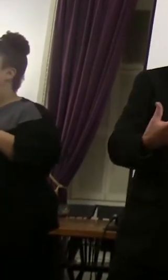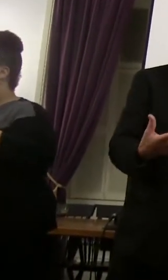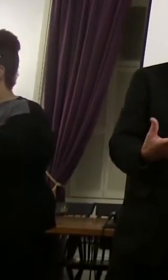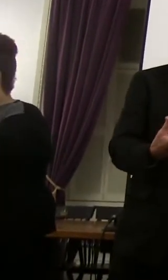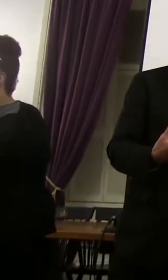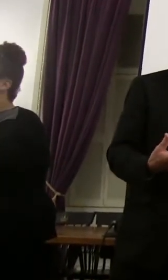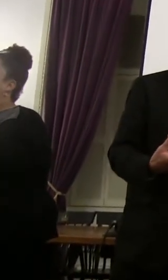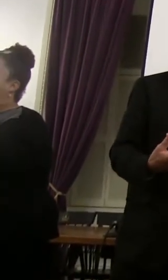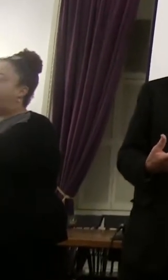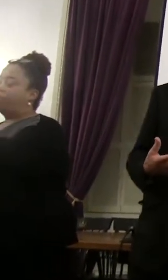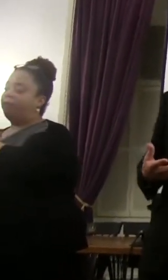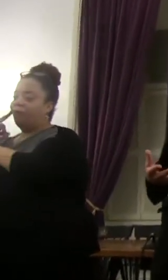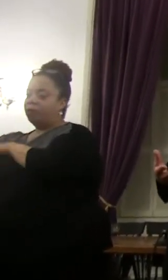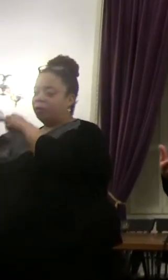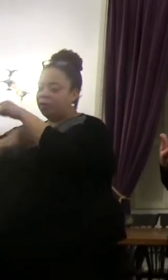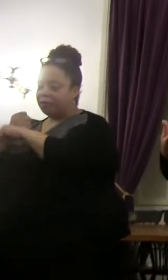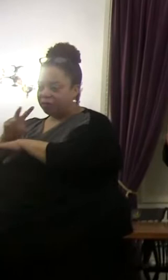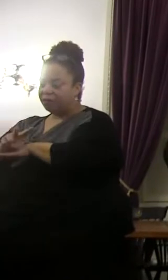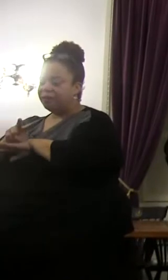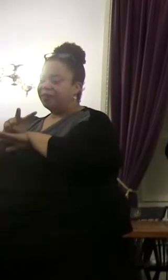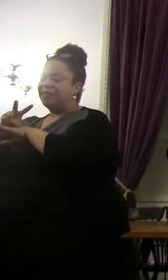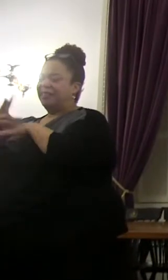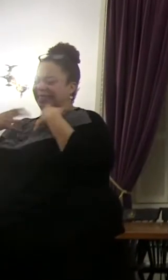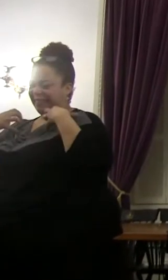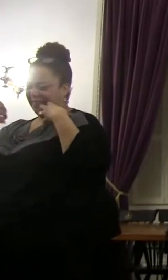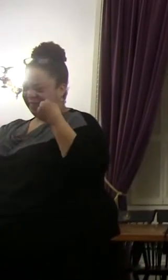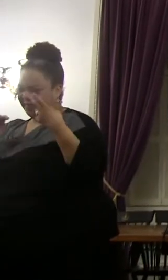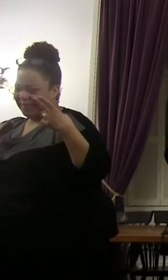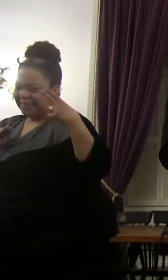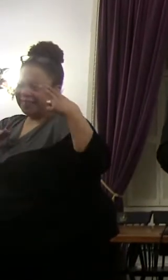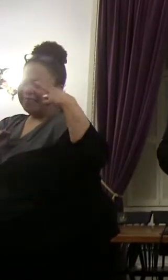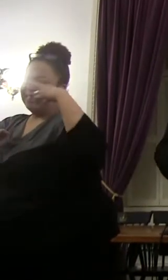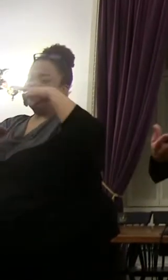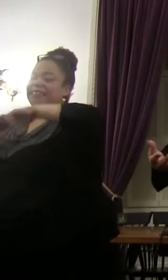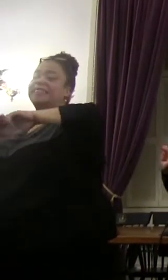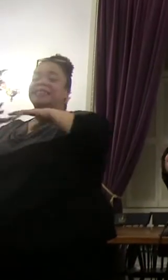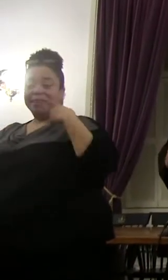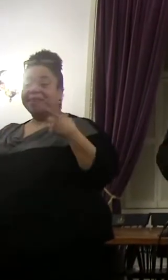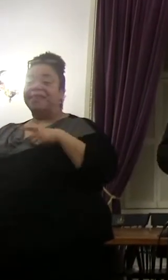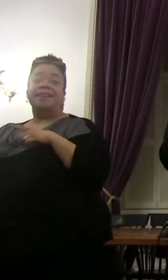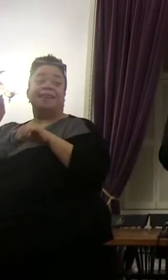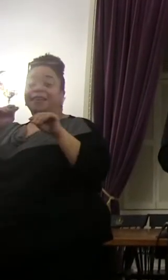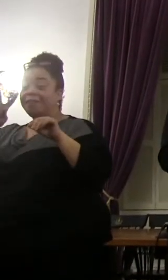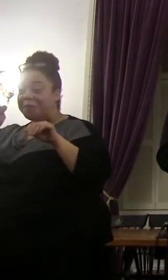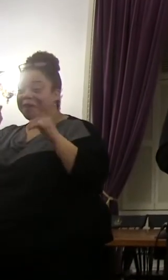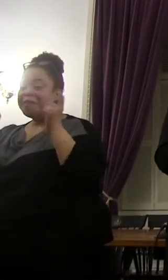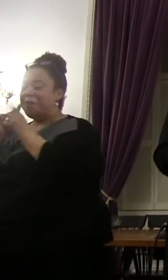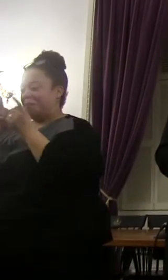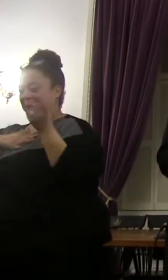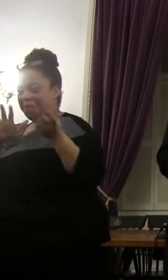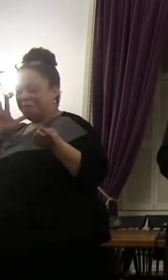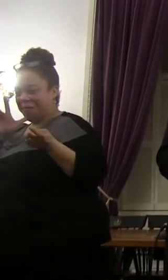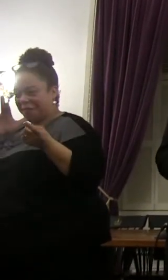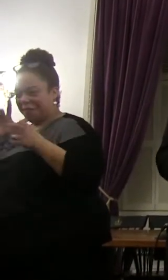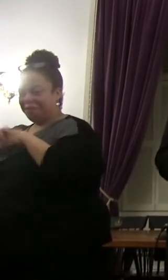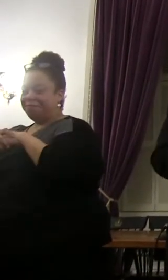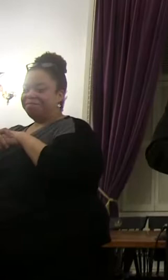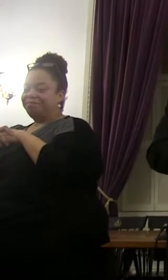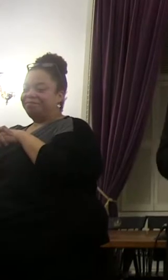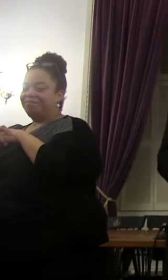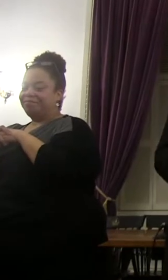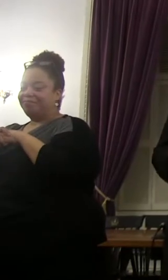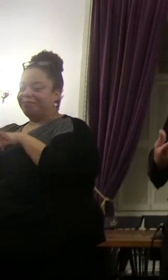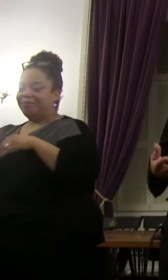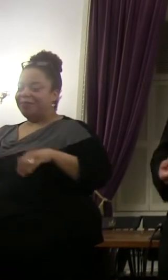started a new life back in Vermont. And met my mom. They met in Lake Elmore. Had three boys. And we had